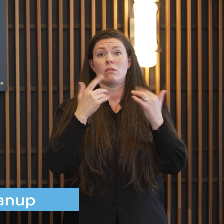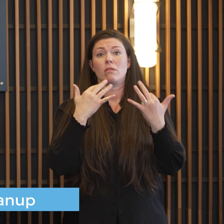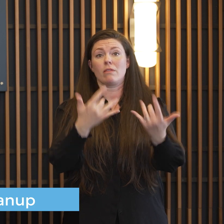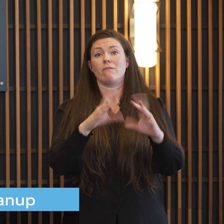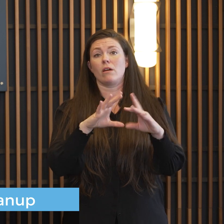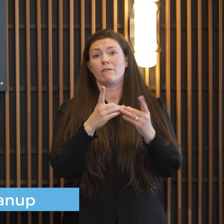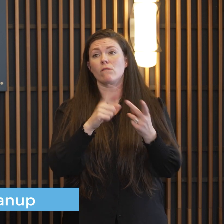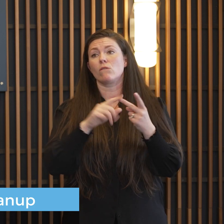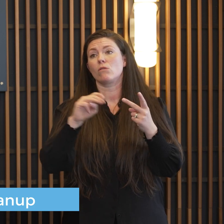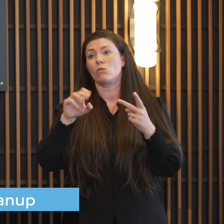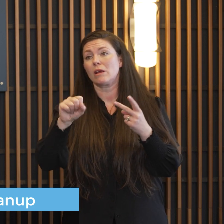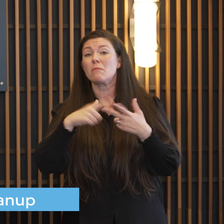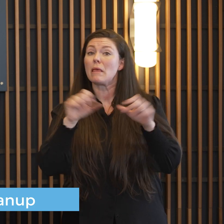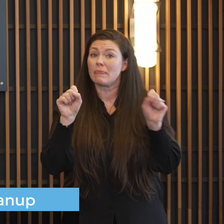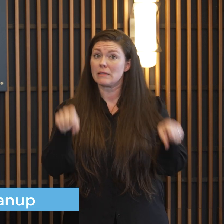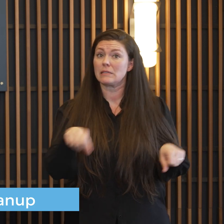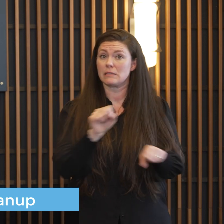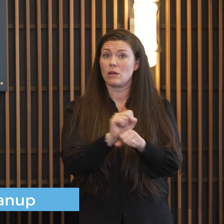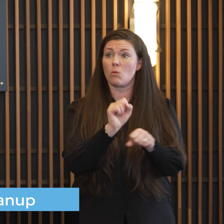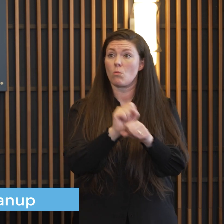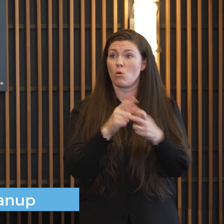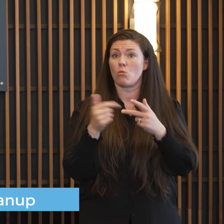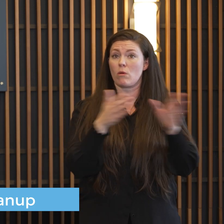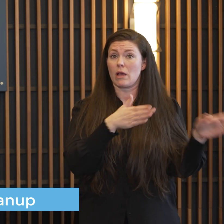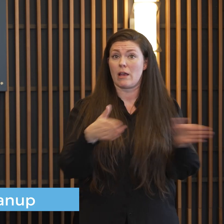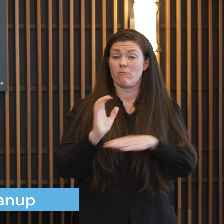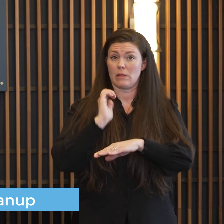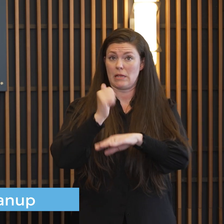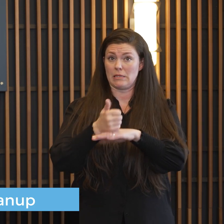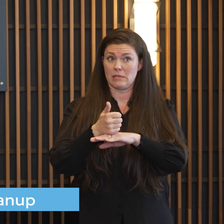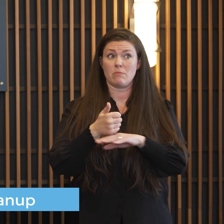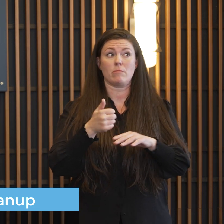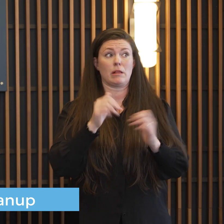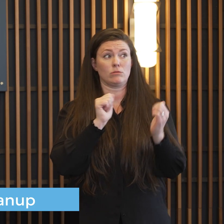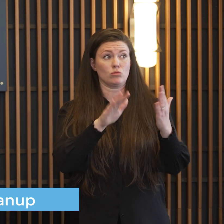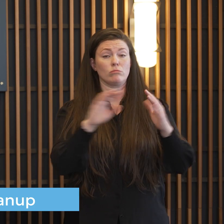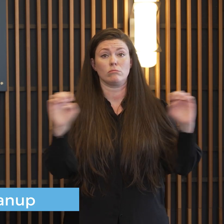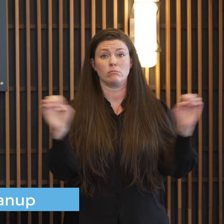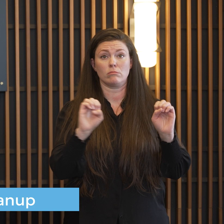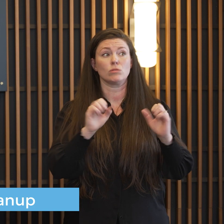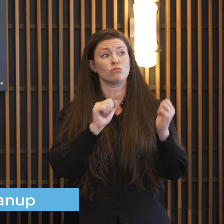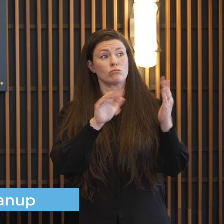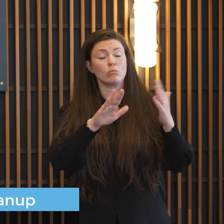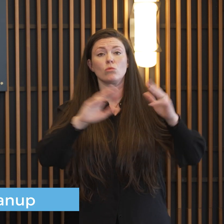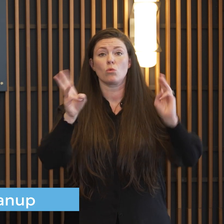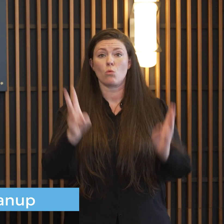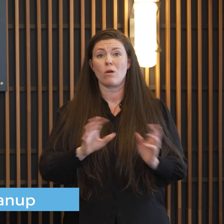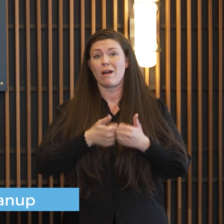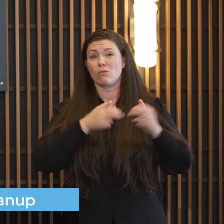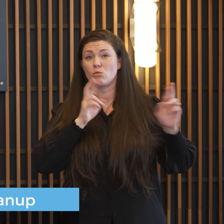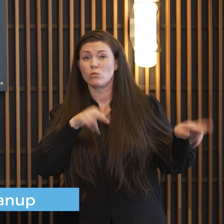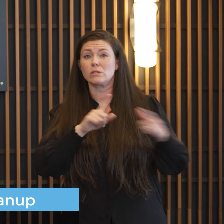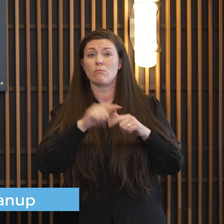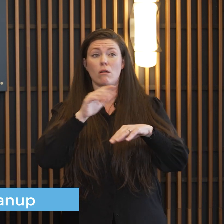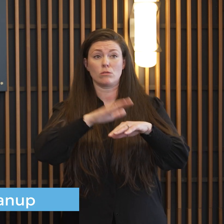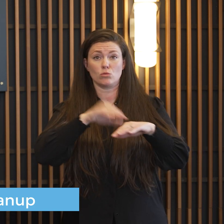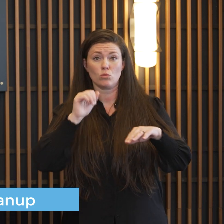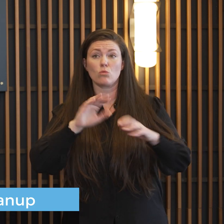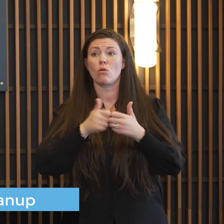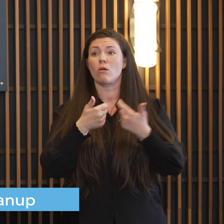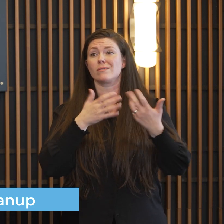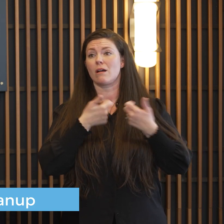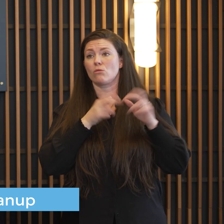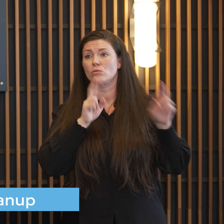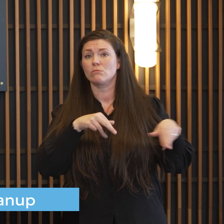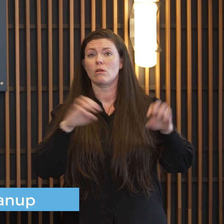our systems worked our plans are in place we have plans in place to deal with weather events such as this is how we're going to respond to calls and how we're going to do certain